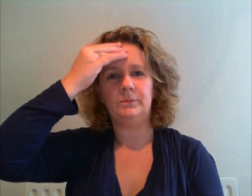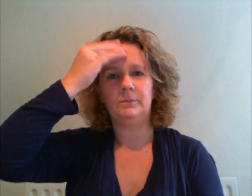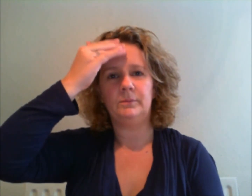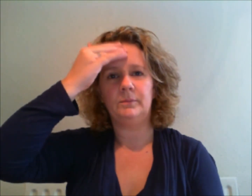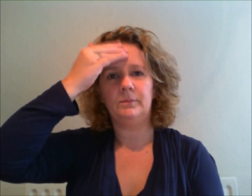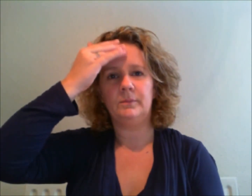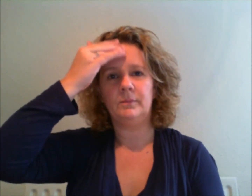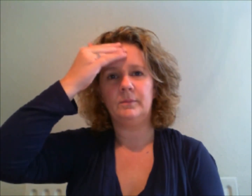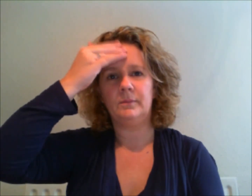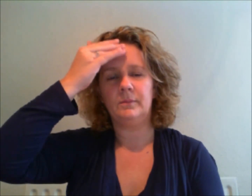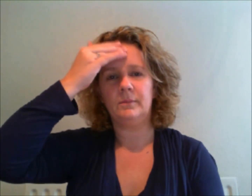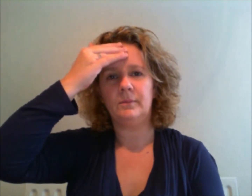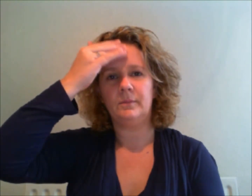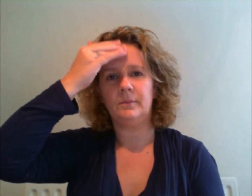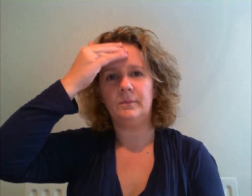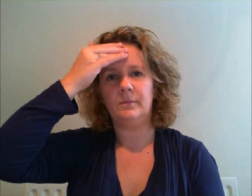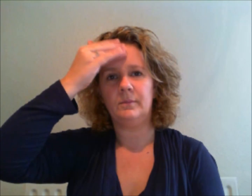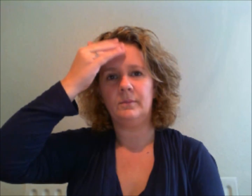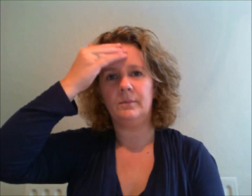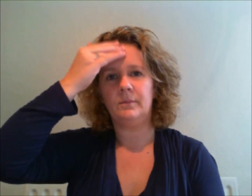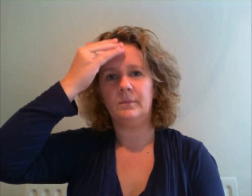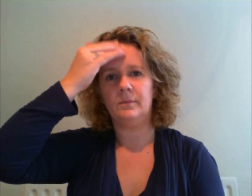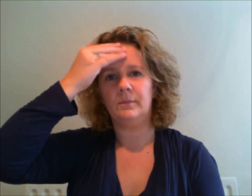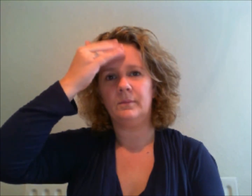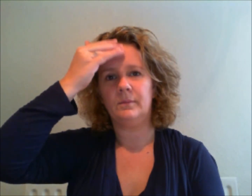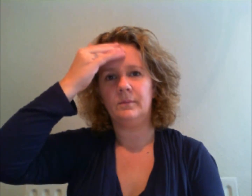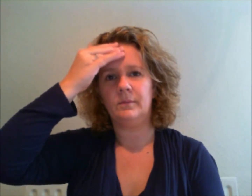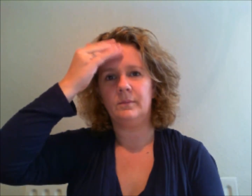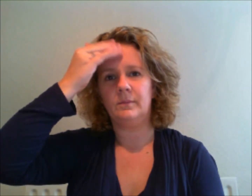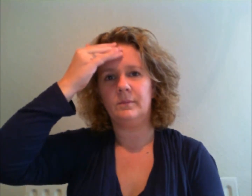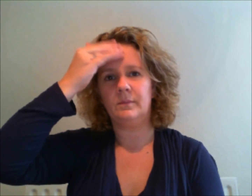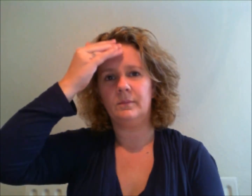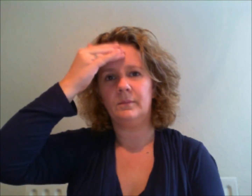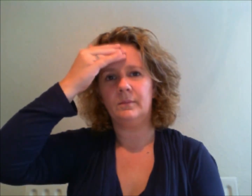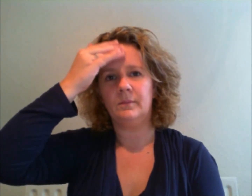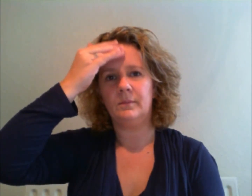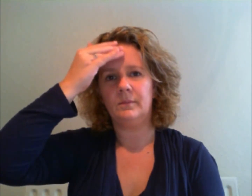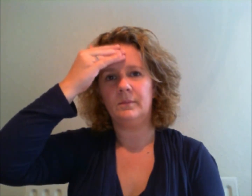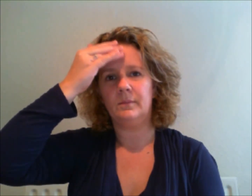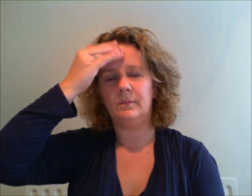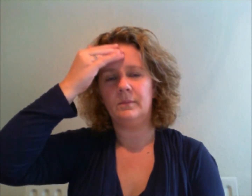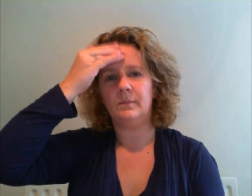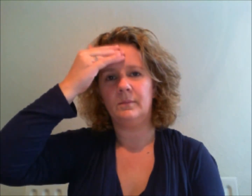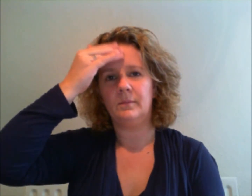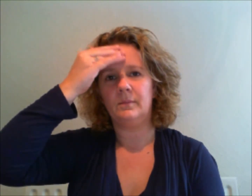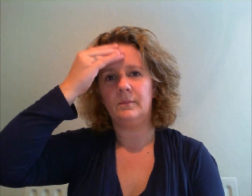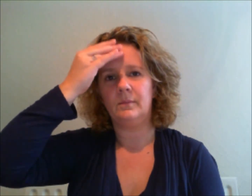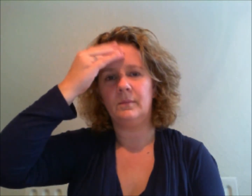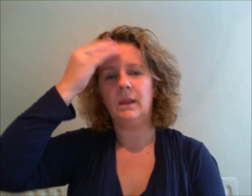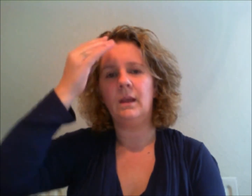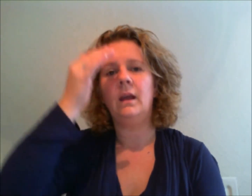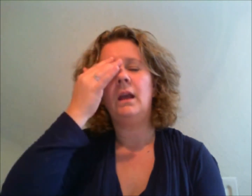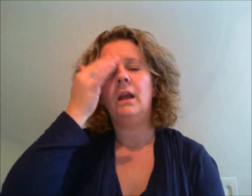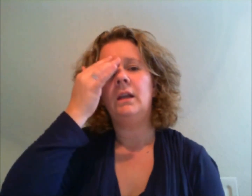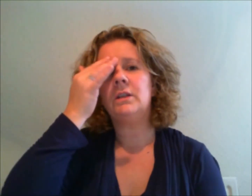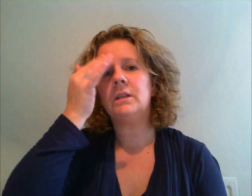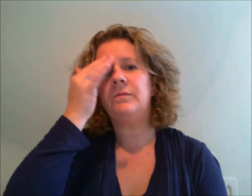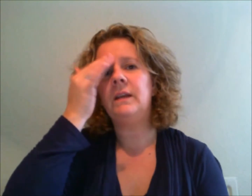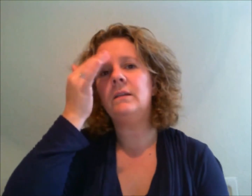just feels